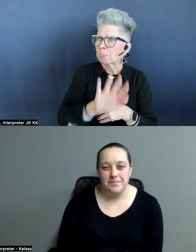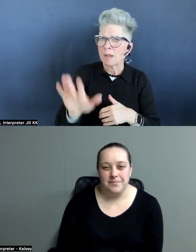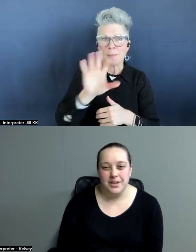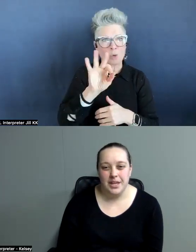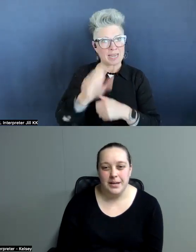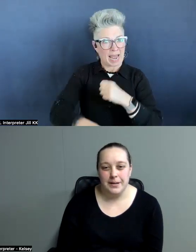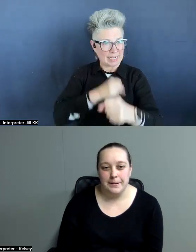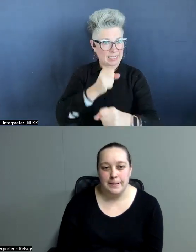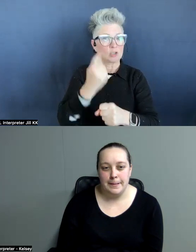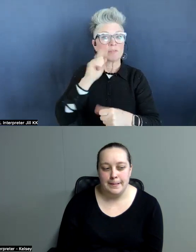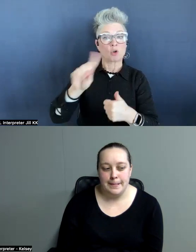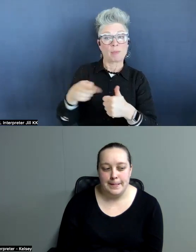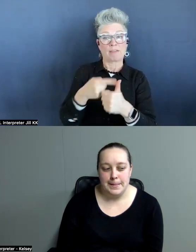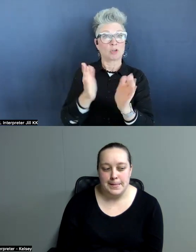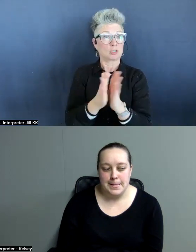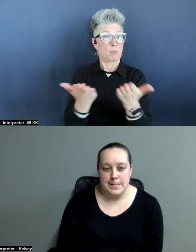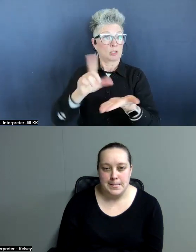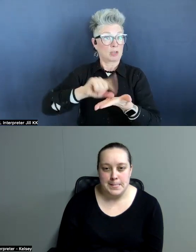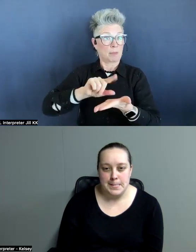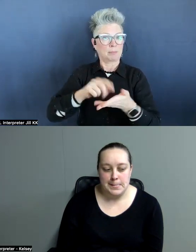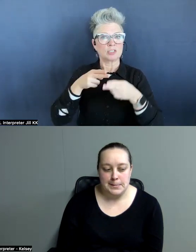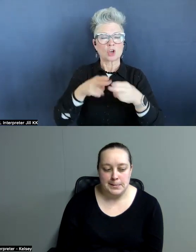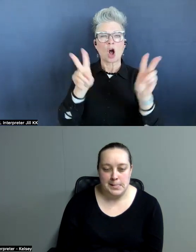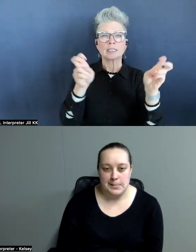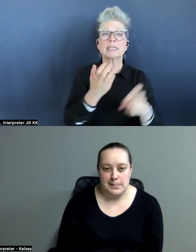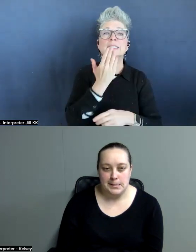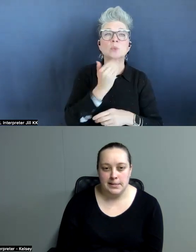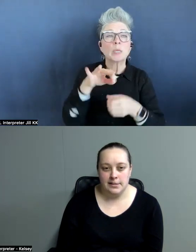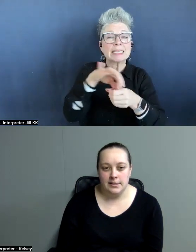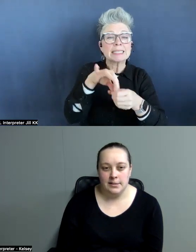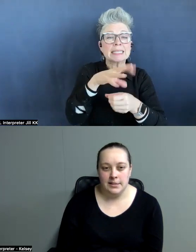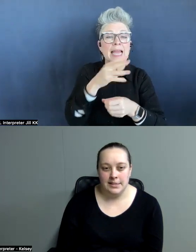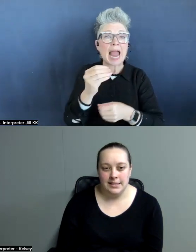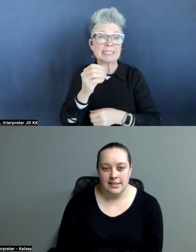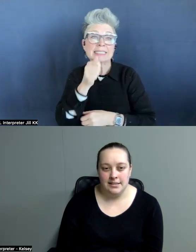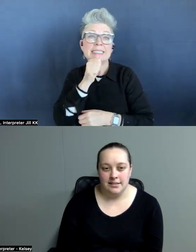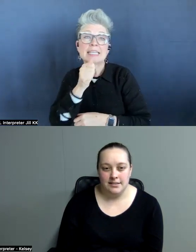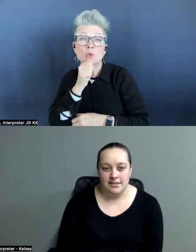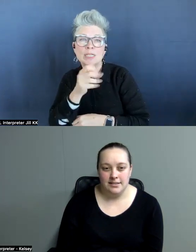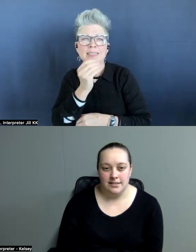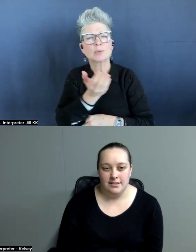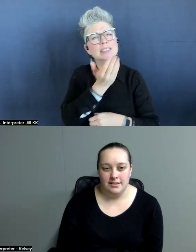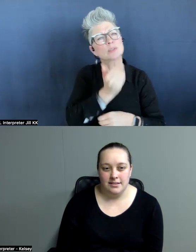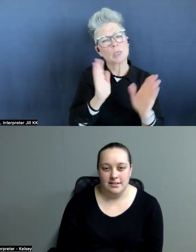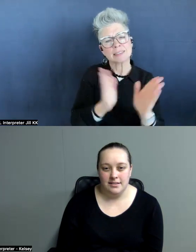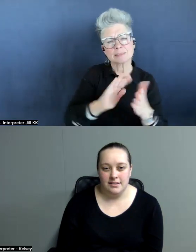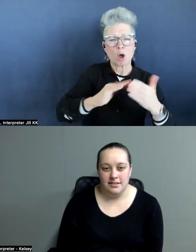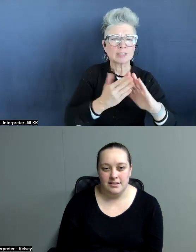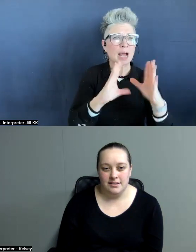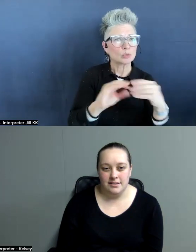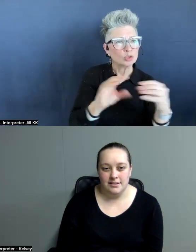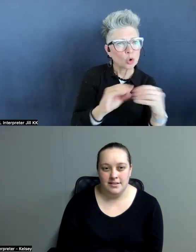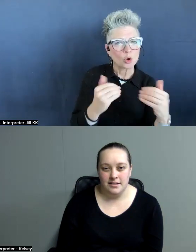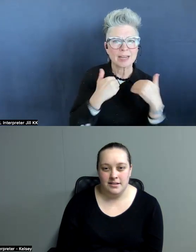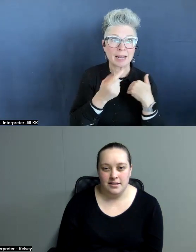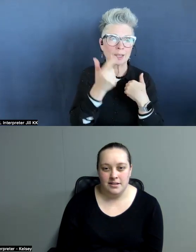get my very first book published. And it was called Sweet Tea and Secrets. And it was a sweet small town story. it had a little bit of a